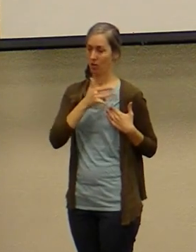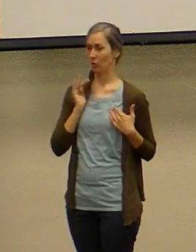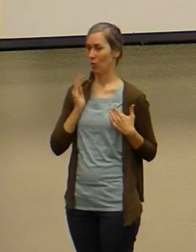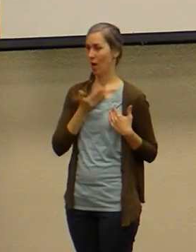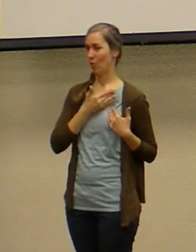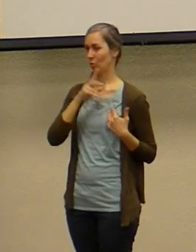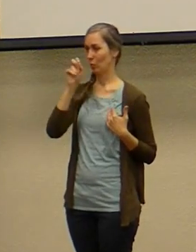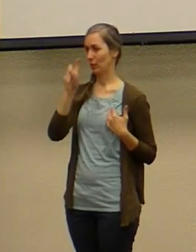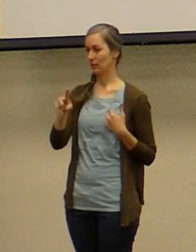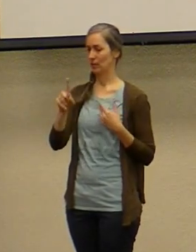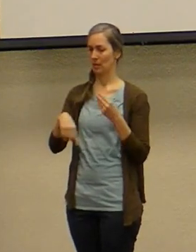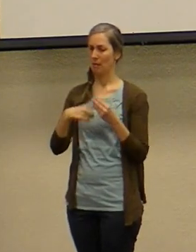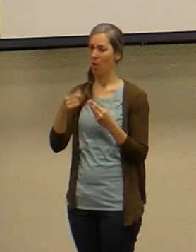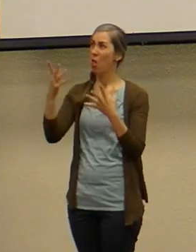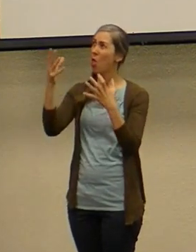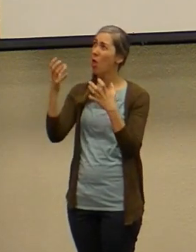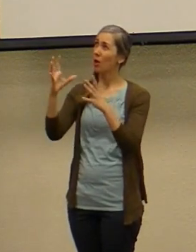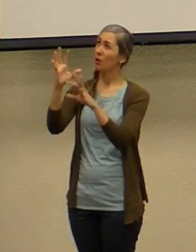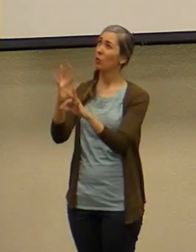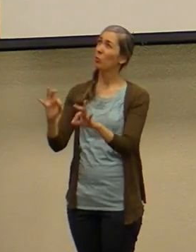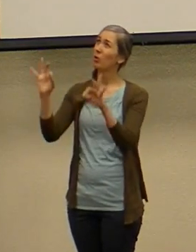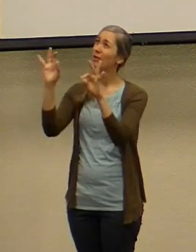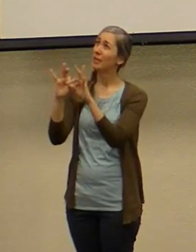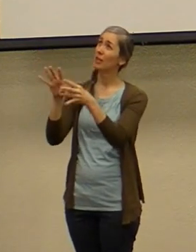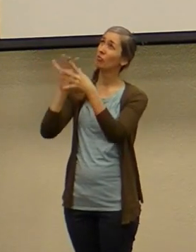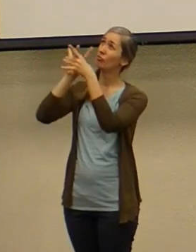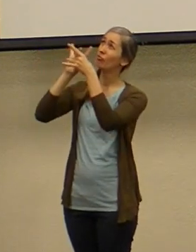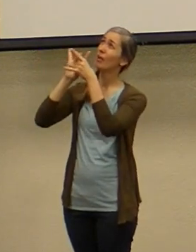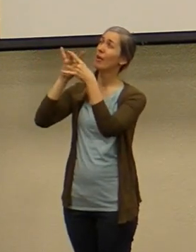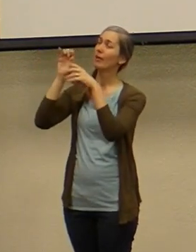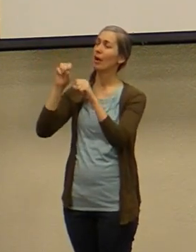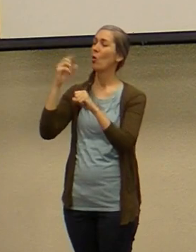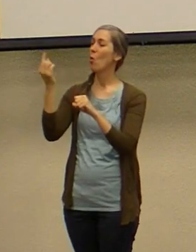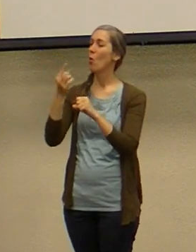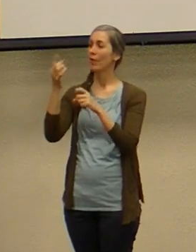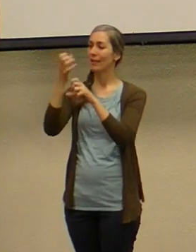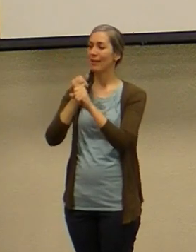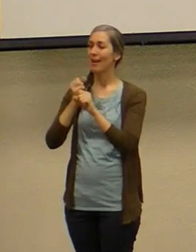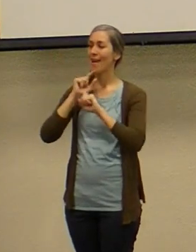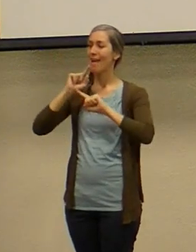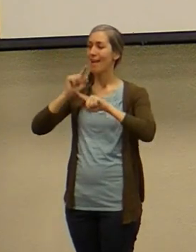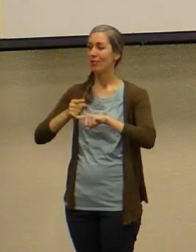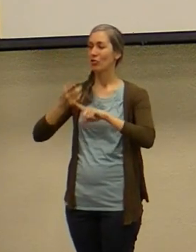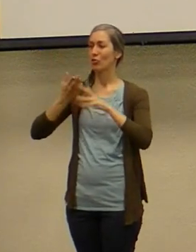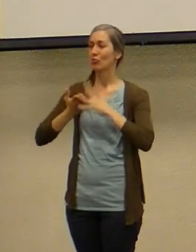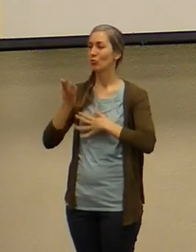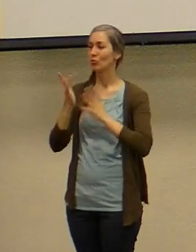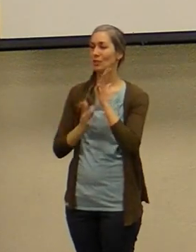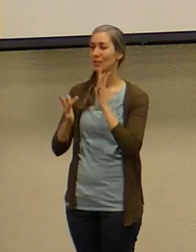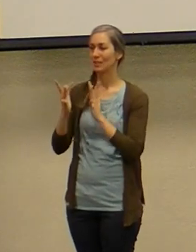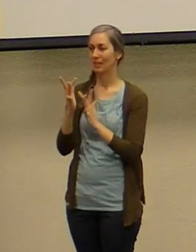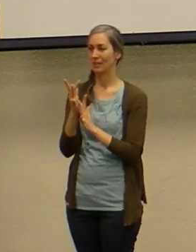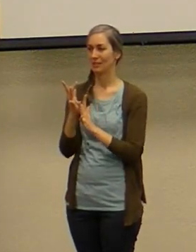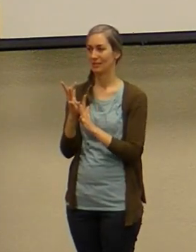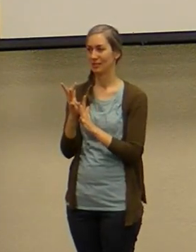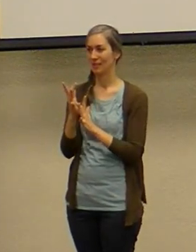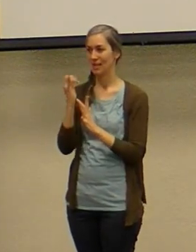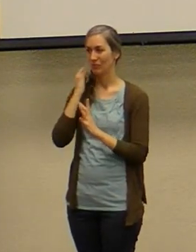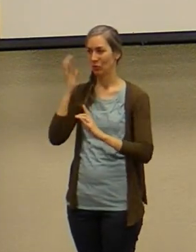worthiness and relational standing can only be answered by Jesus any pursuit of these questions outside of him results